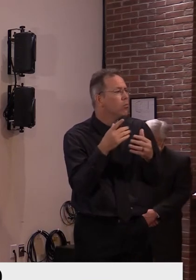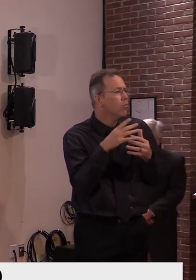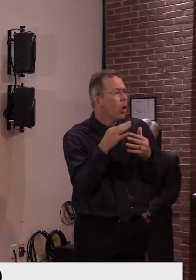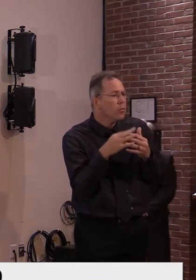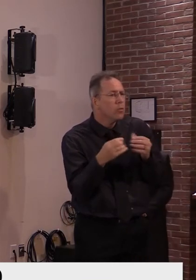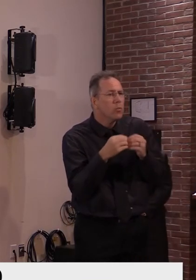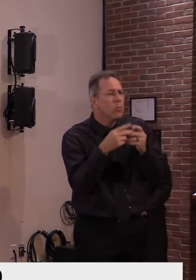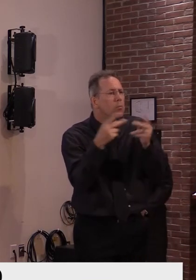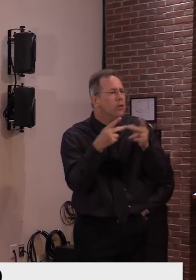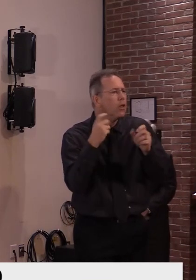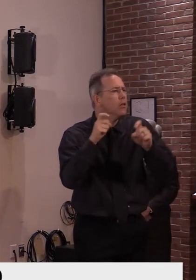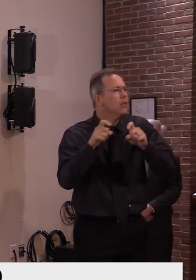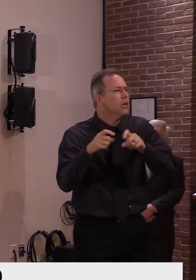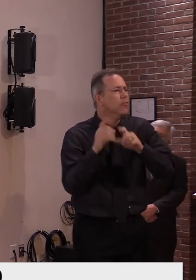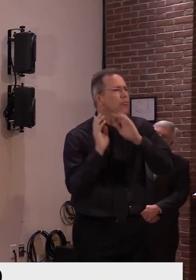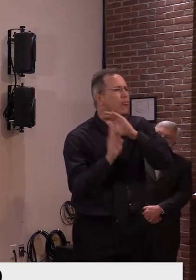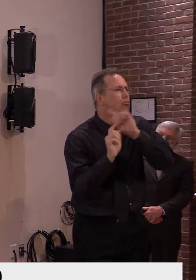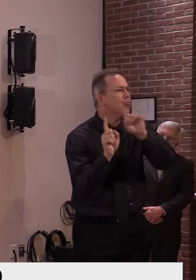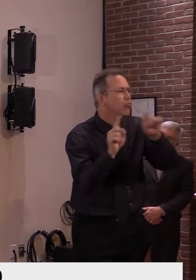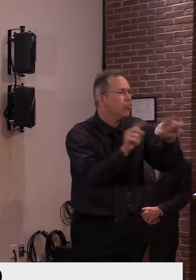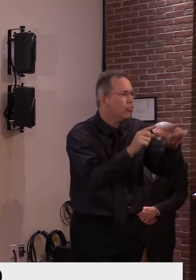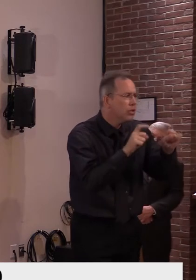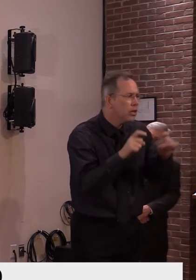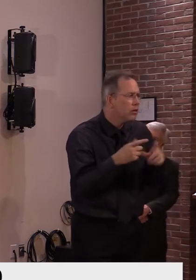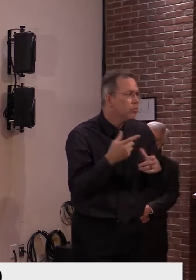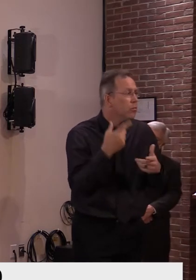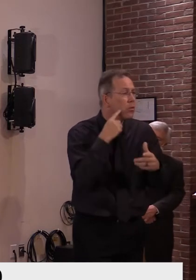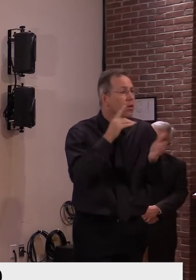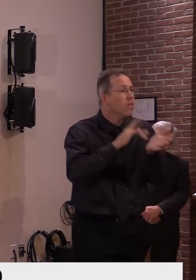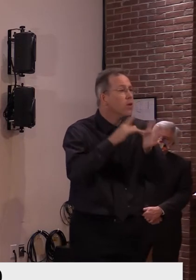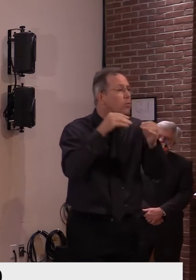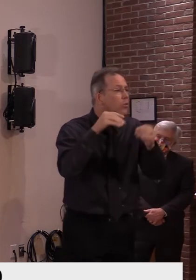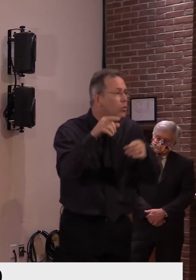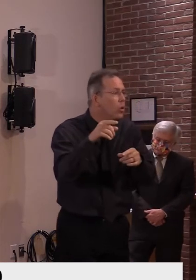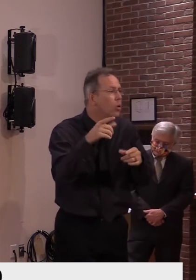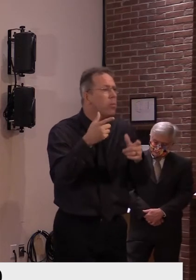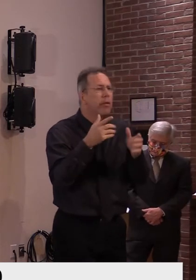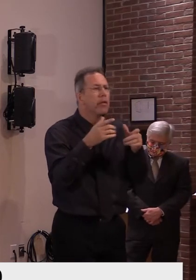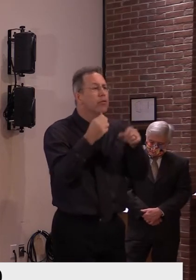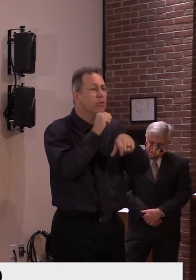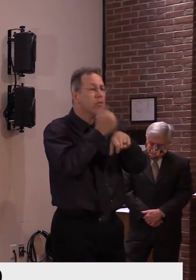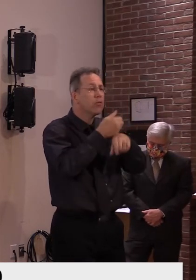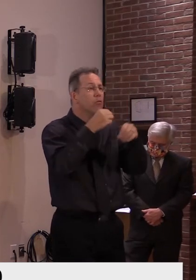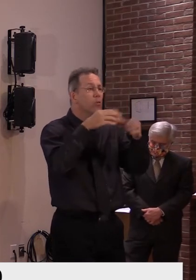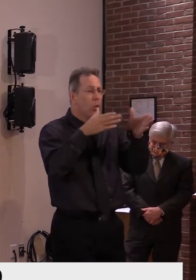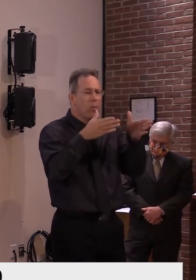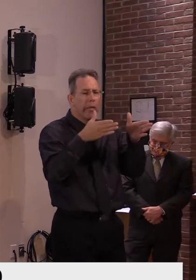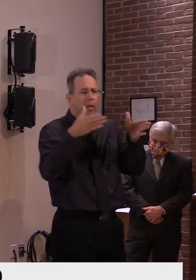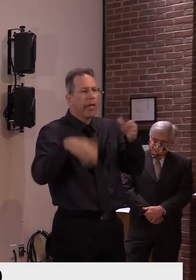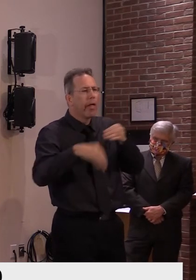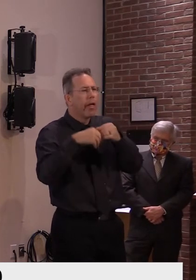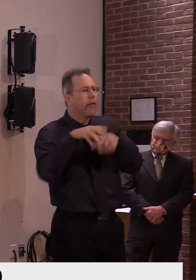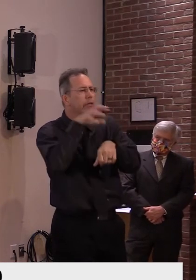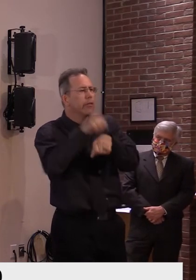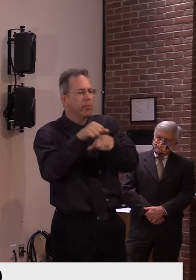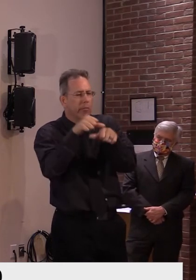extending the number of days per week, the number of hours each day they test, things of that sort. Um,